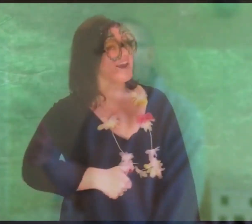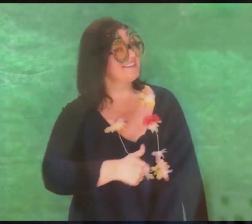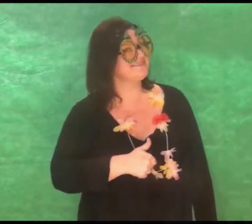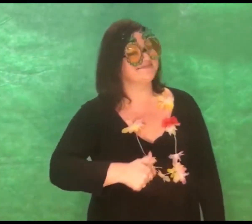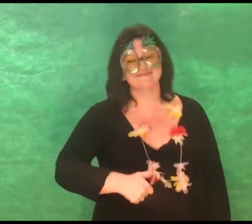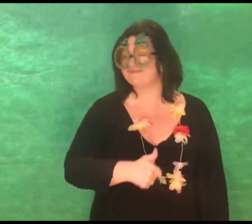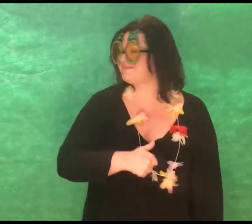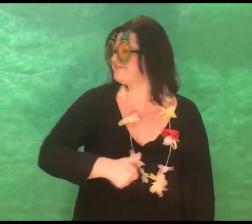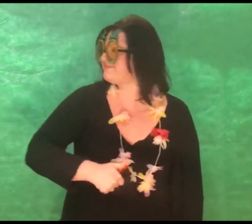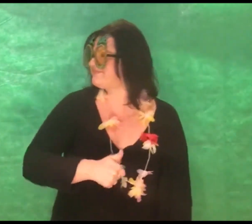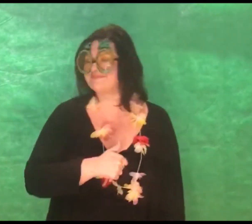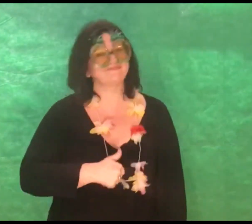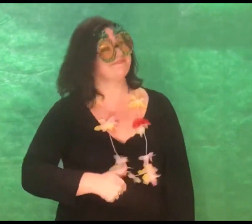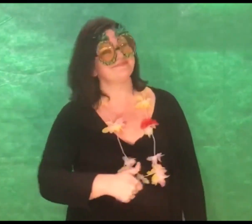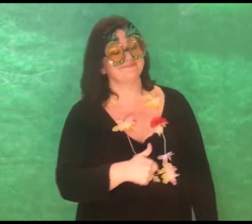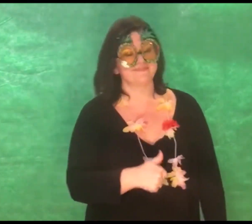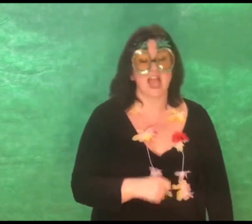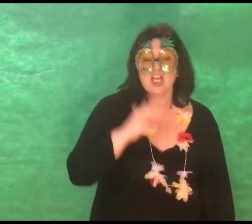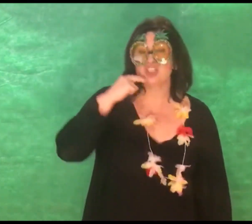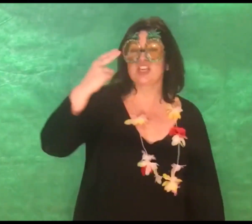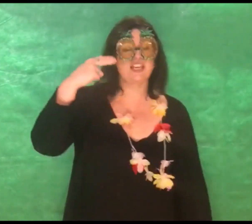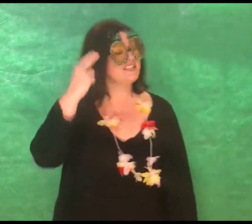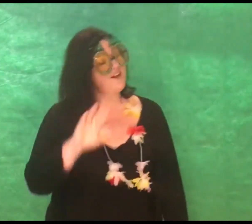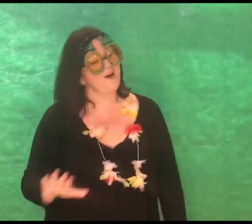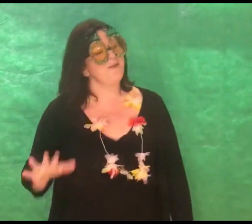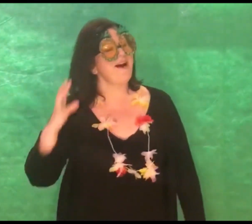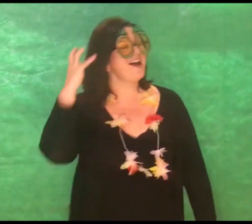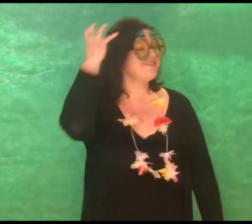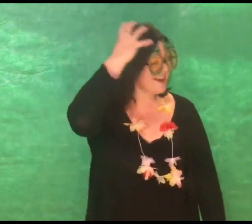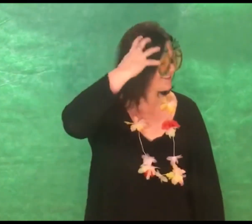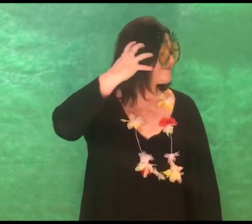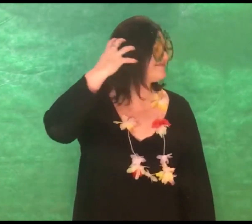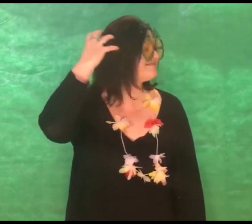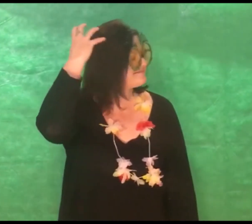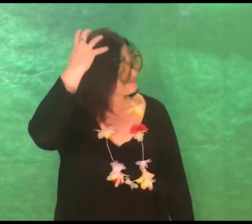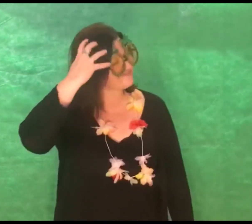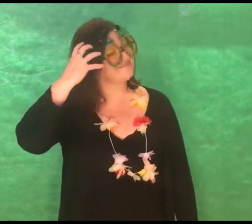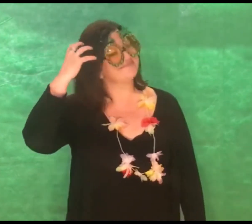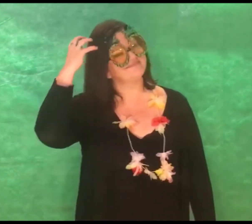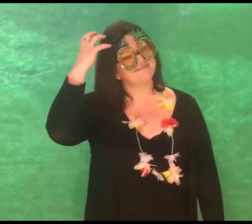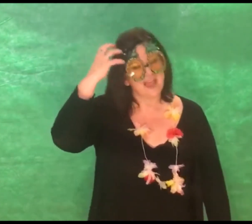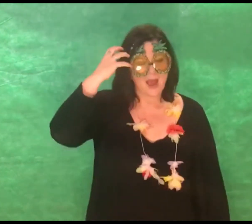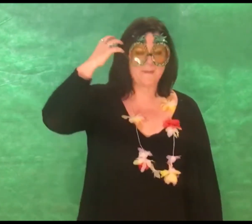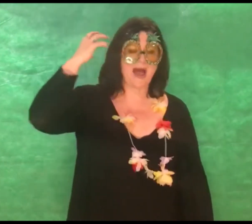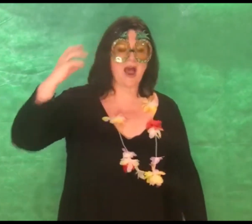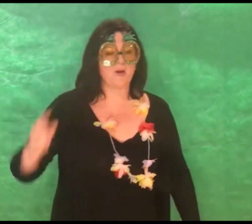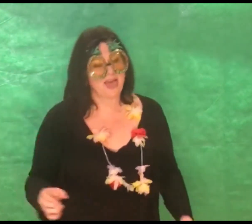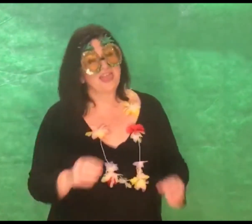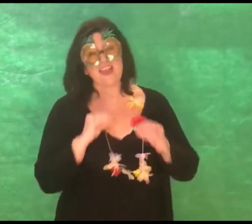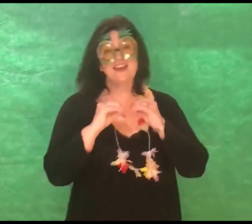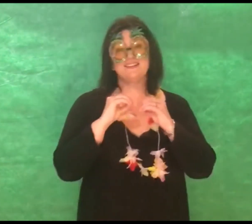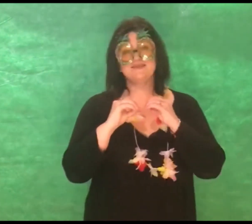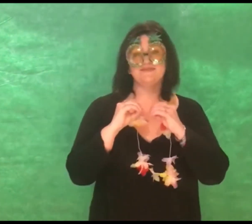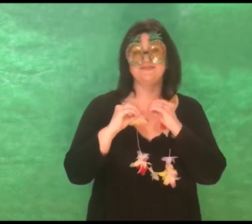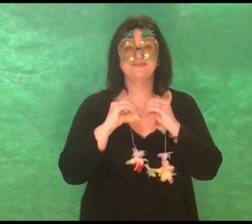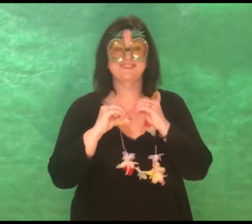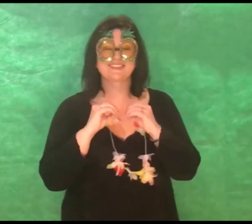Singing don't worry about a thing Cause